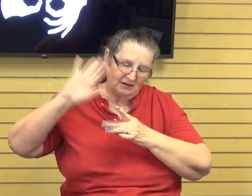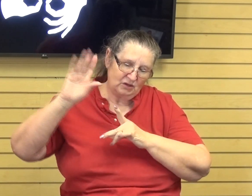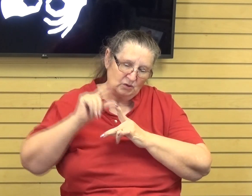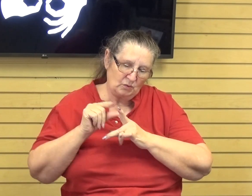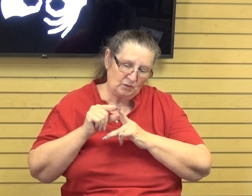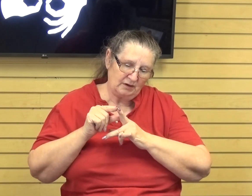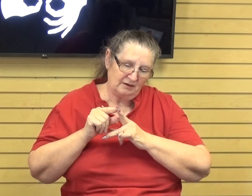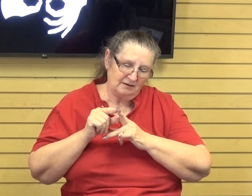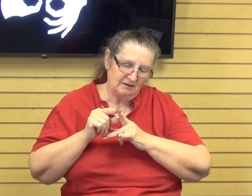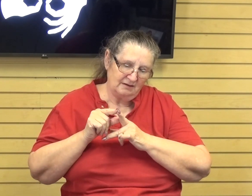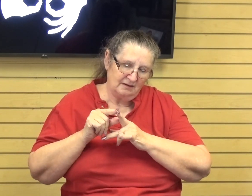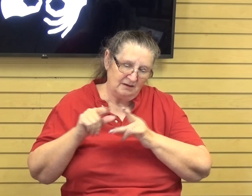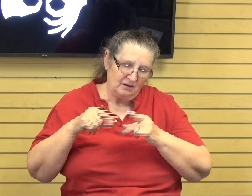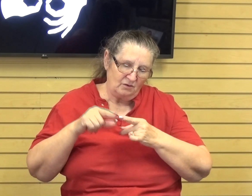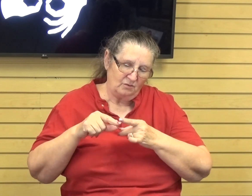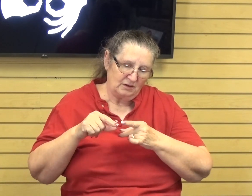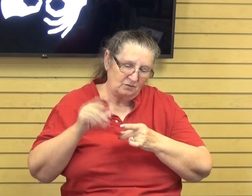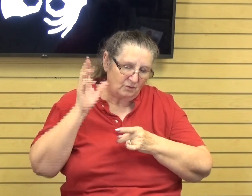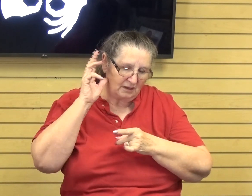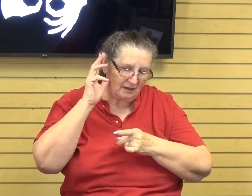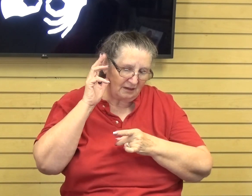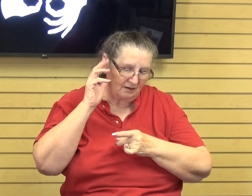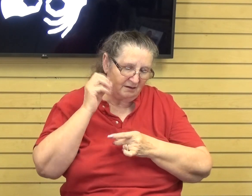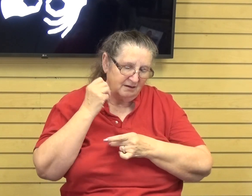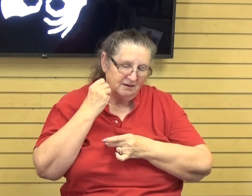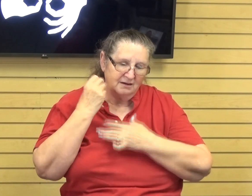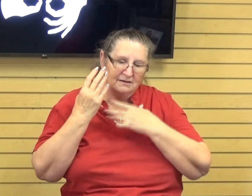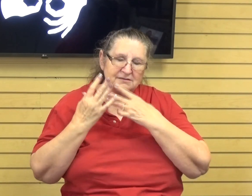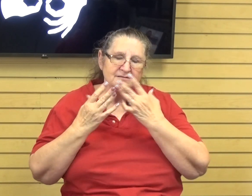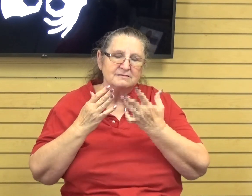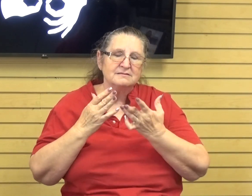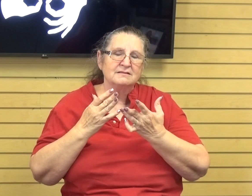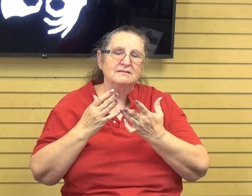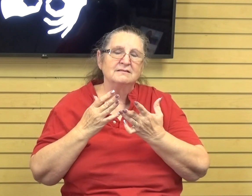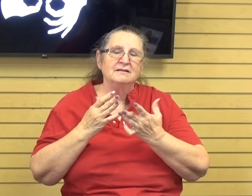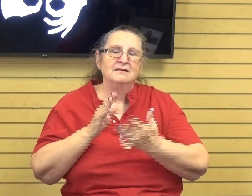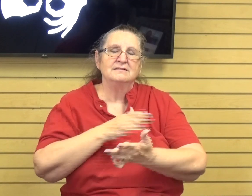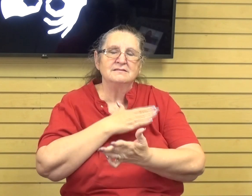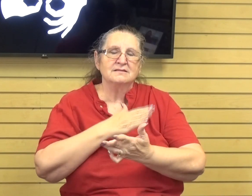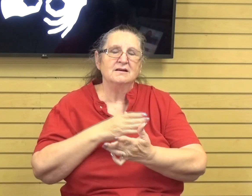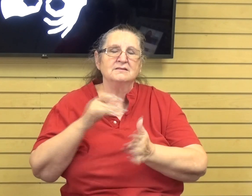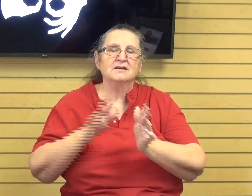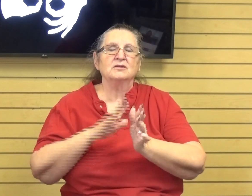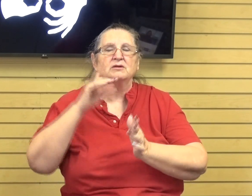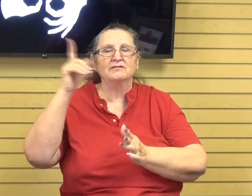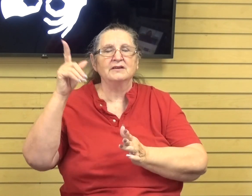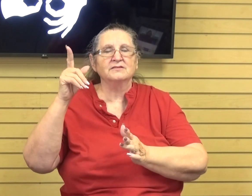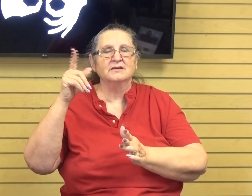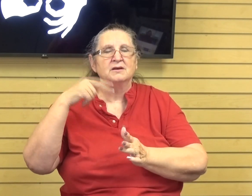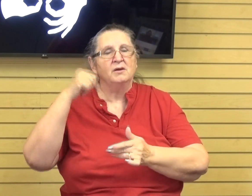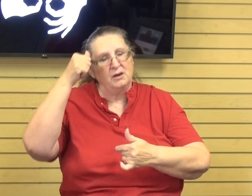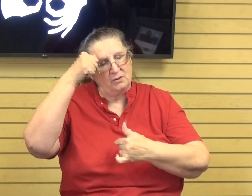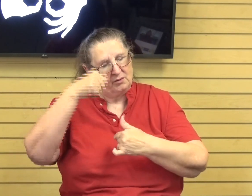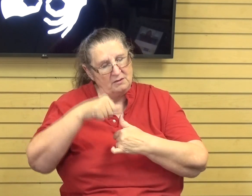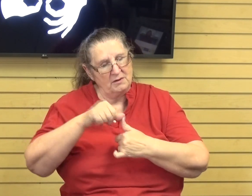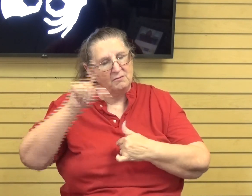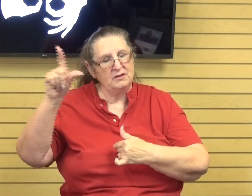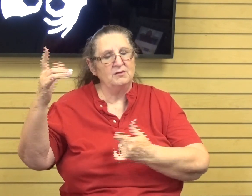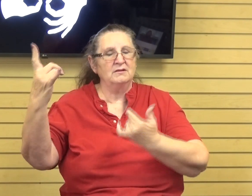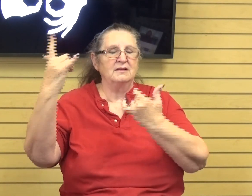when we do hear a song on the radio glorifying You, Lord, that we would just remember that You love us and You protect